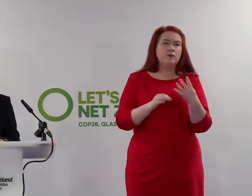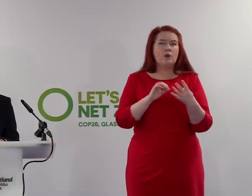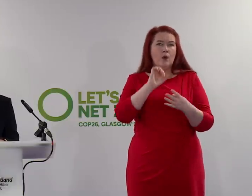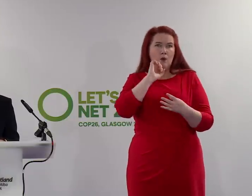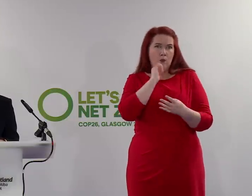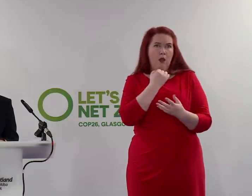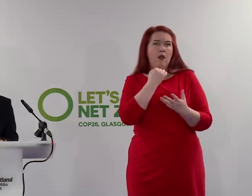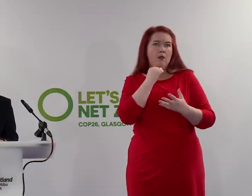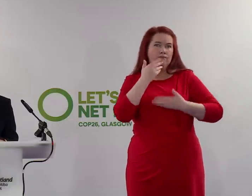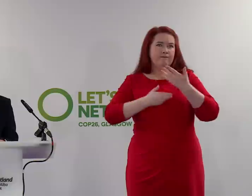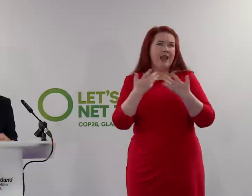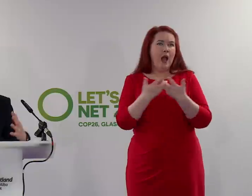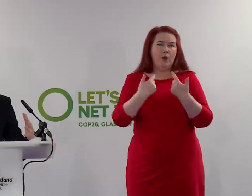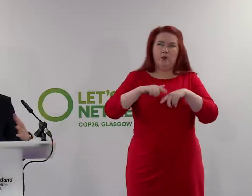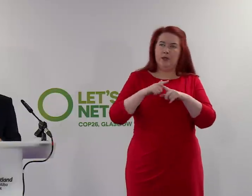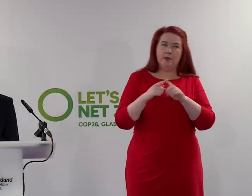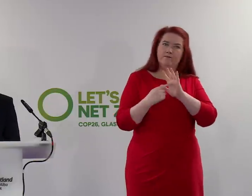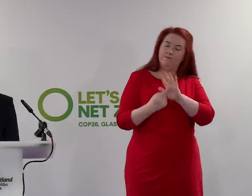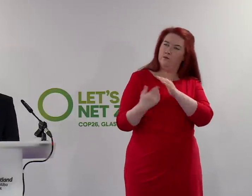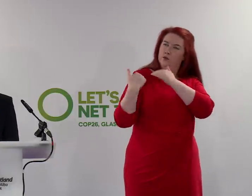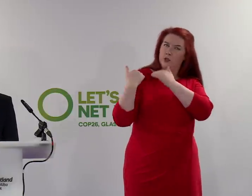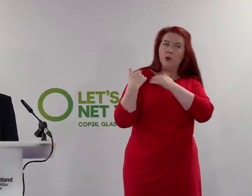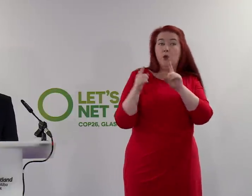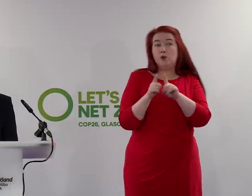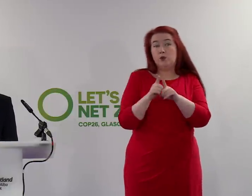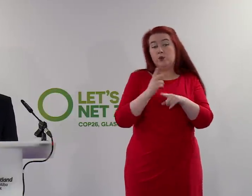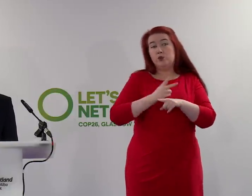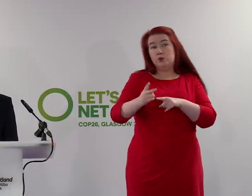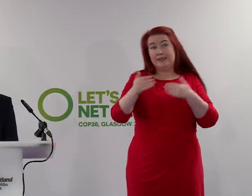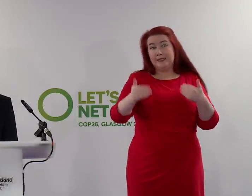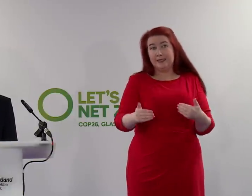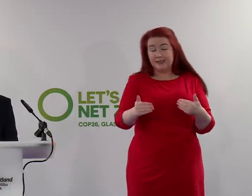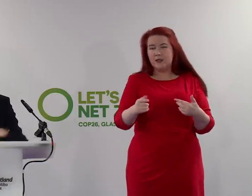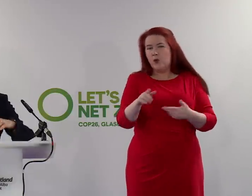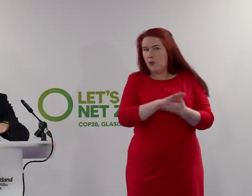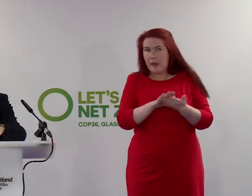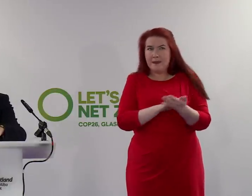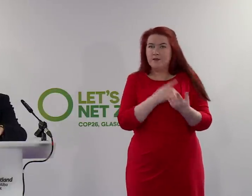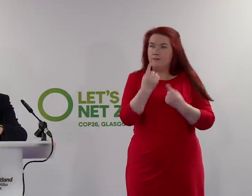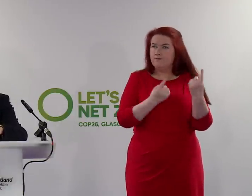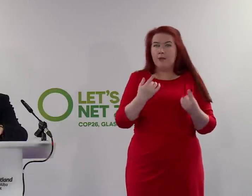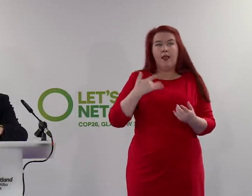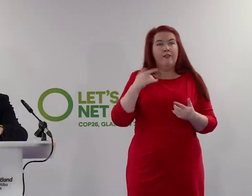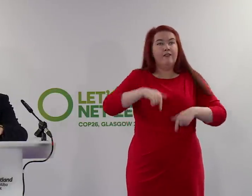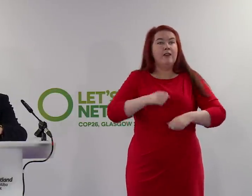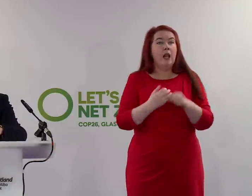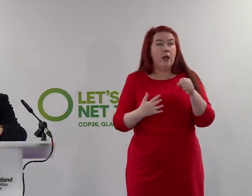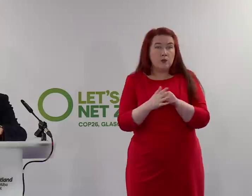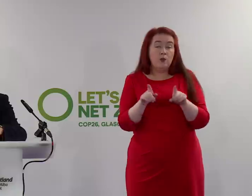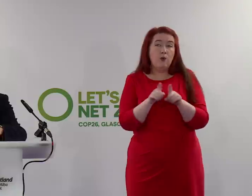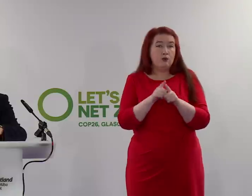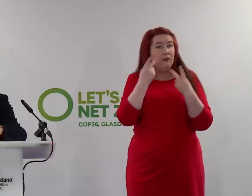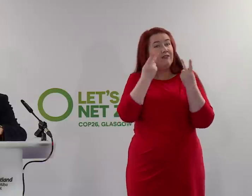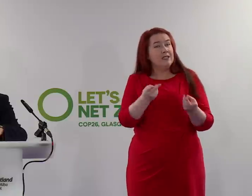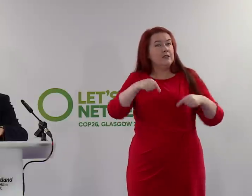live up to those responsibilities and what the next fortnight is likely to mean for people in Glasgow and for visitors